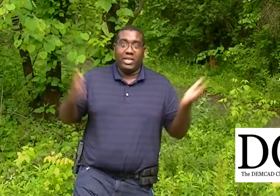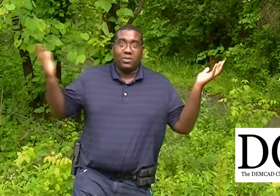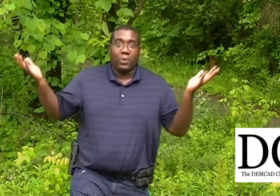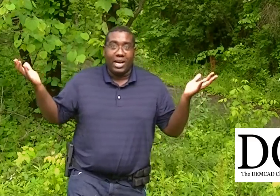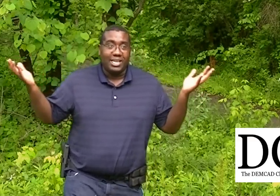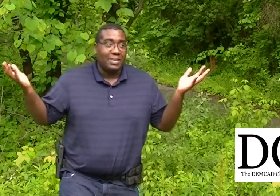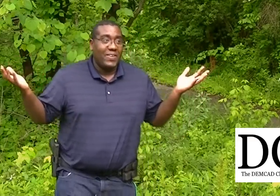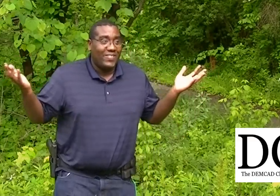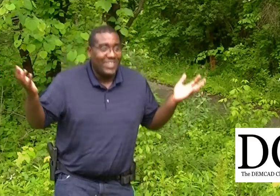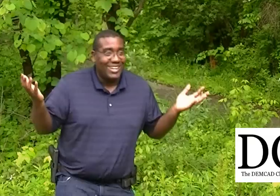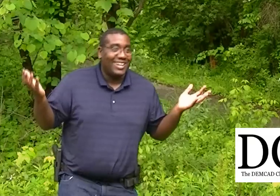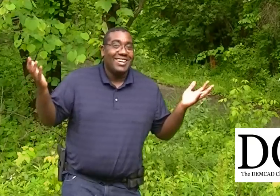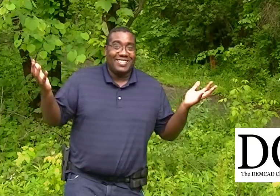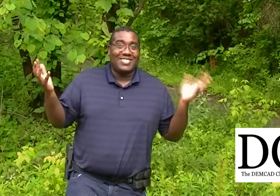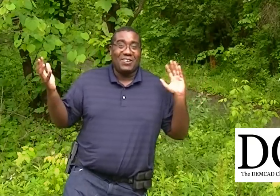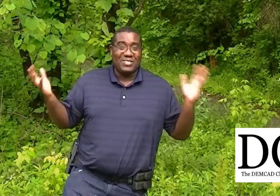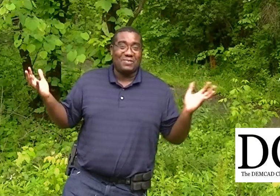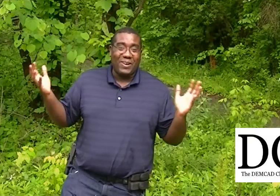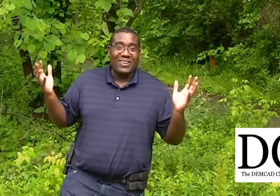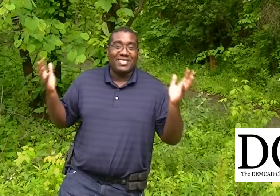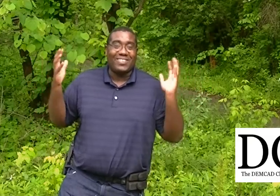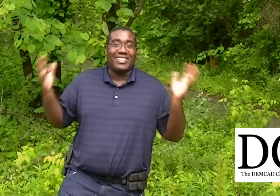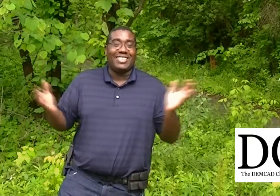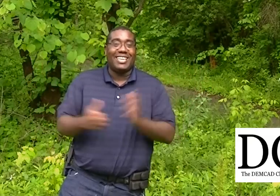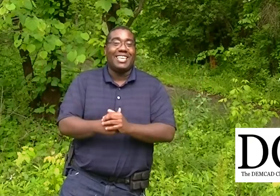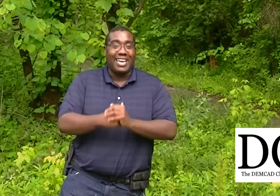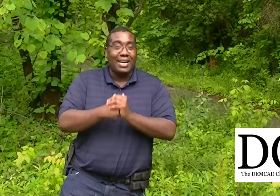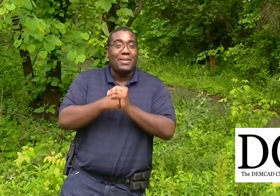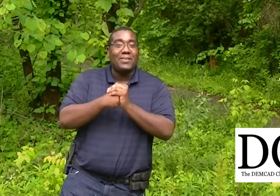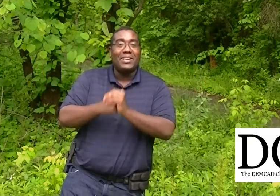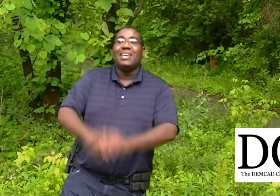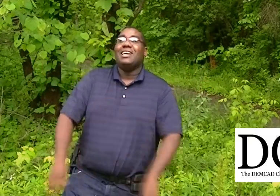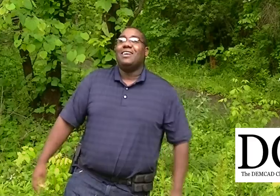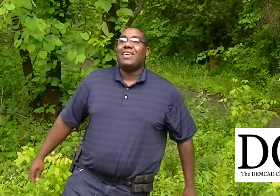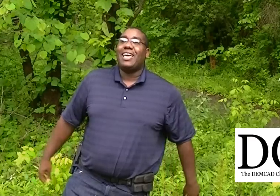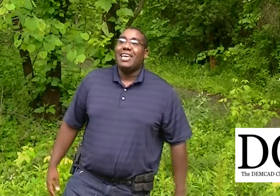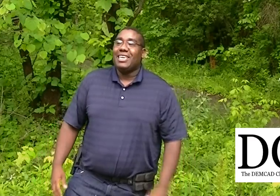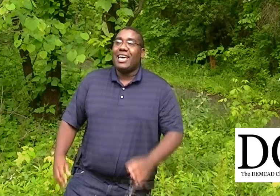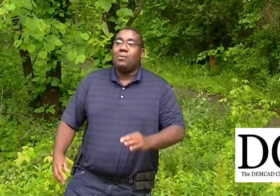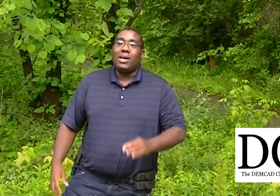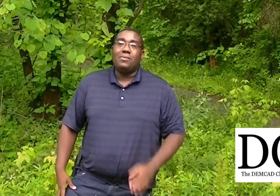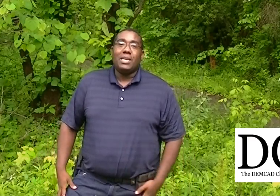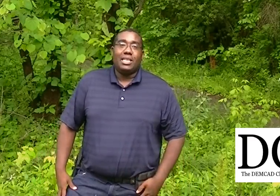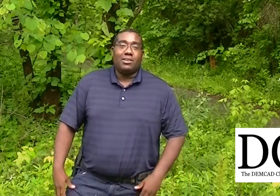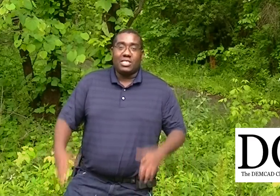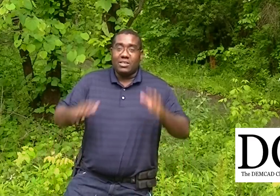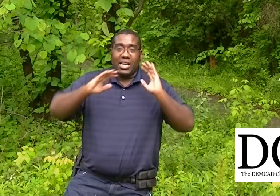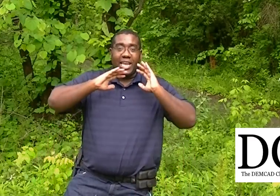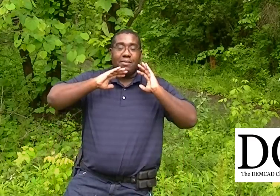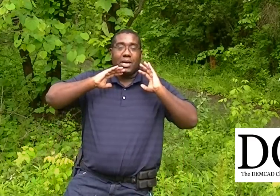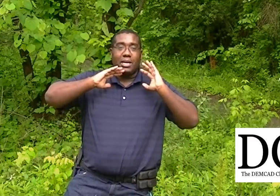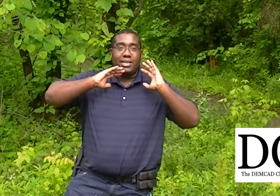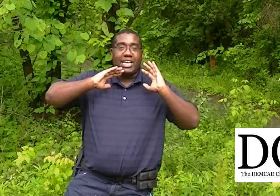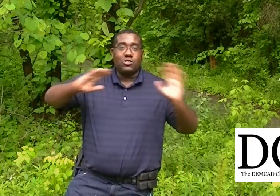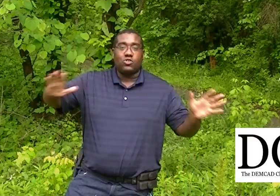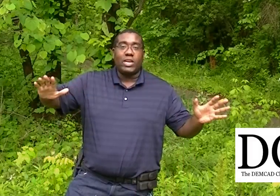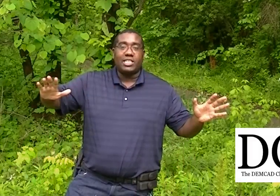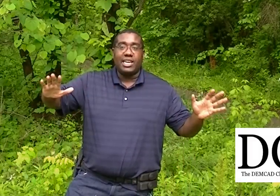Big surprise. mean, the Socialist Party is struggling to get the economy going. Okay. Yeah, well, they had a National Strike Day